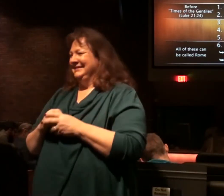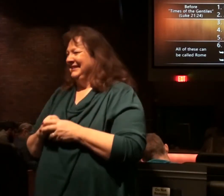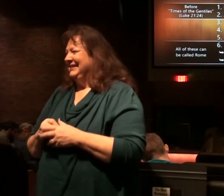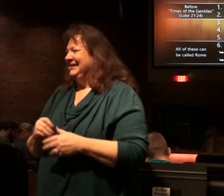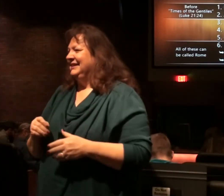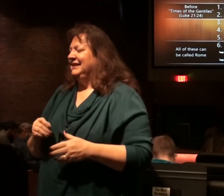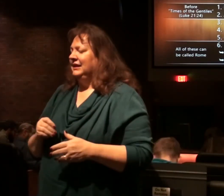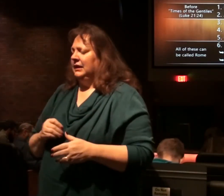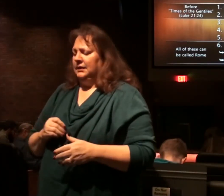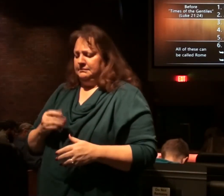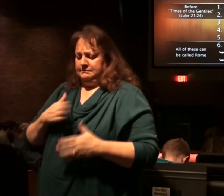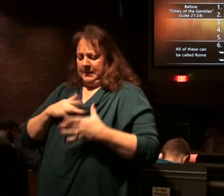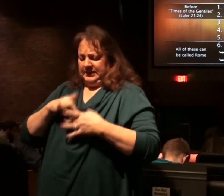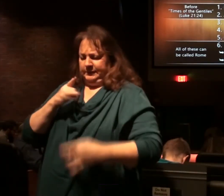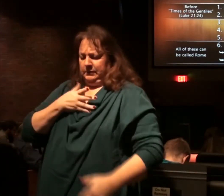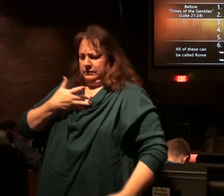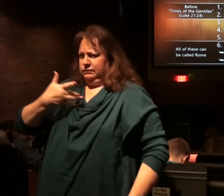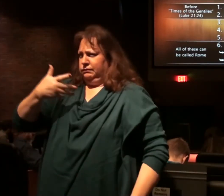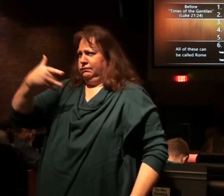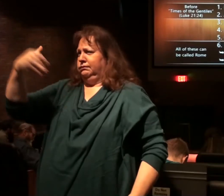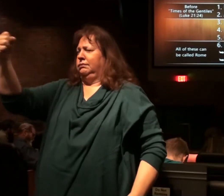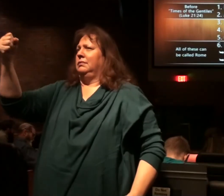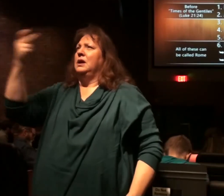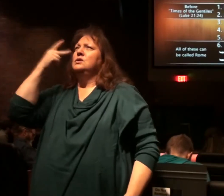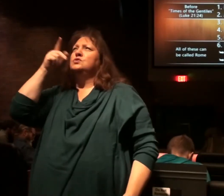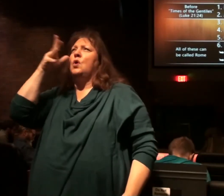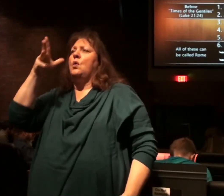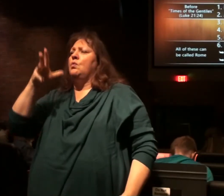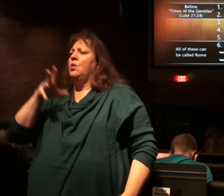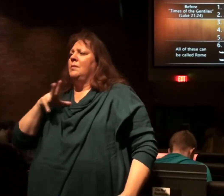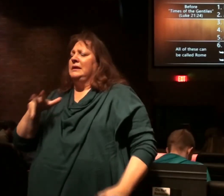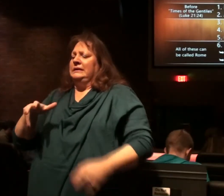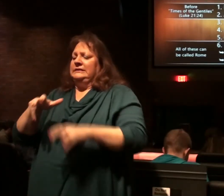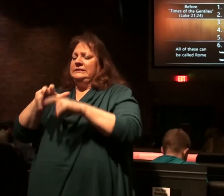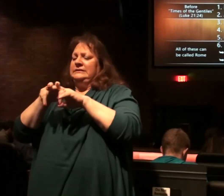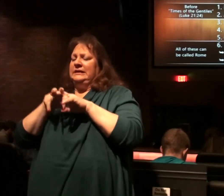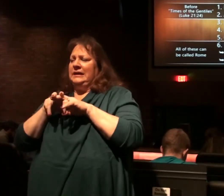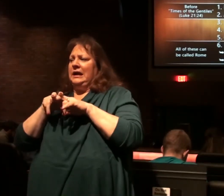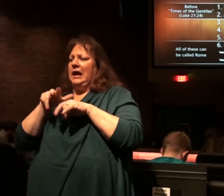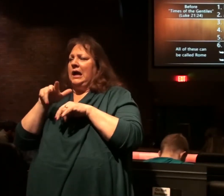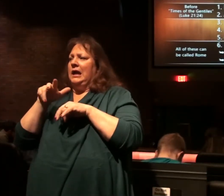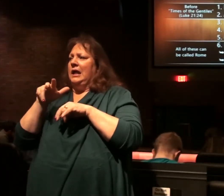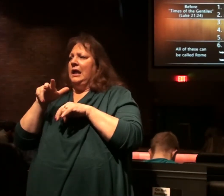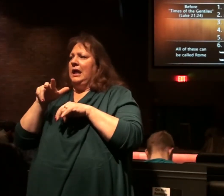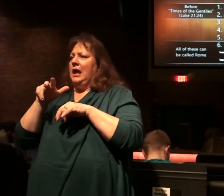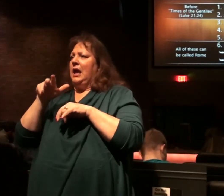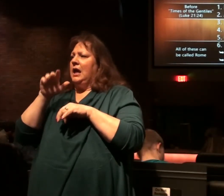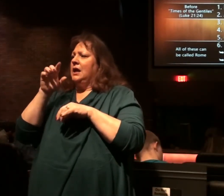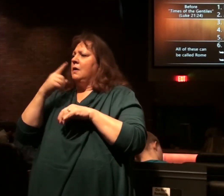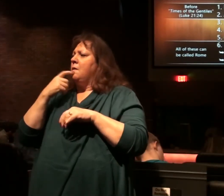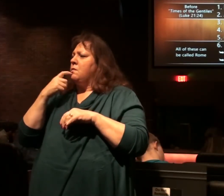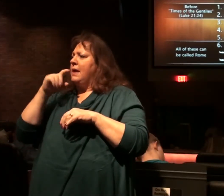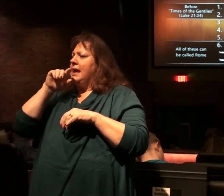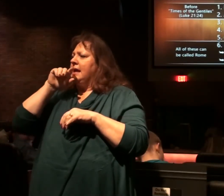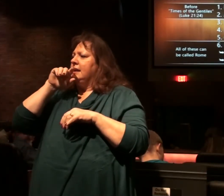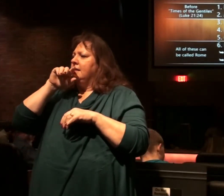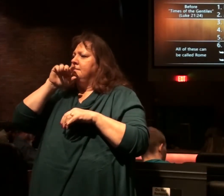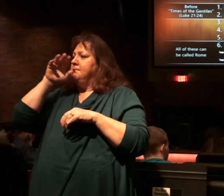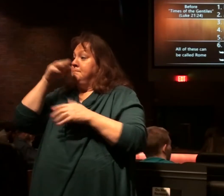He carried me away and the spirit into a wilderness. I saw a woman sitting on a scarlet piece full of glass of his name. Heaven's seven heads and ten horns.